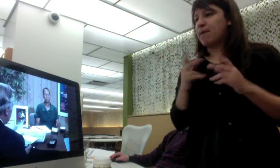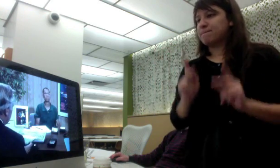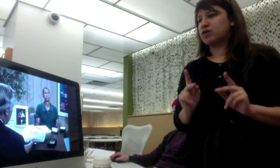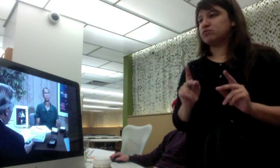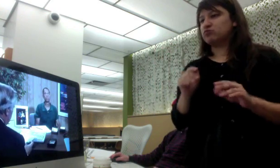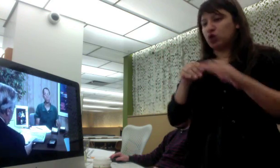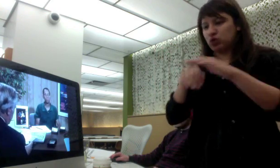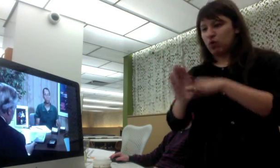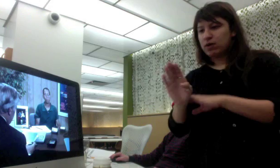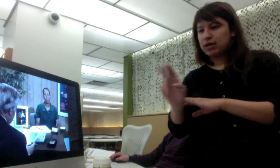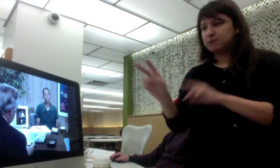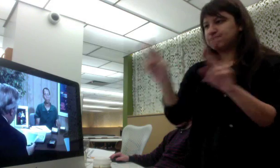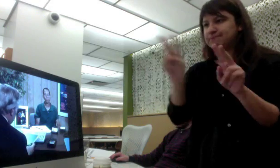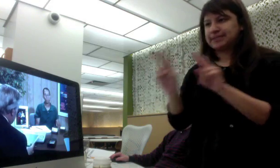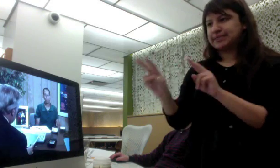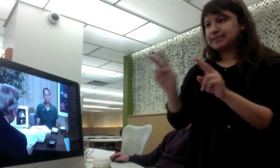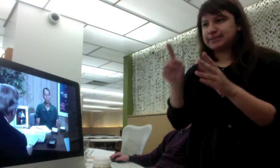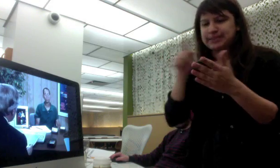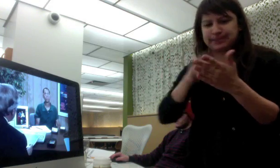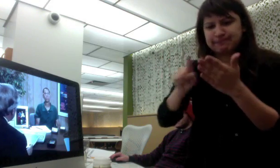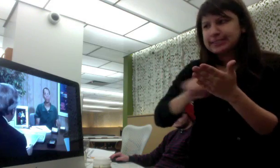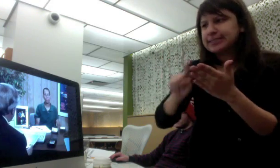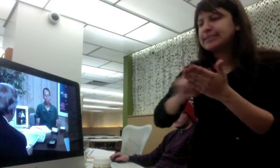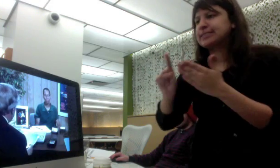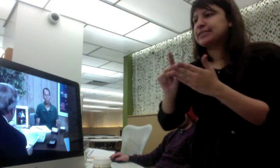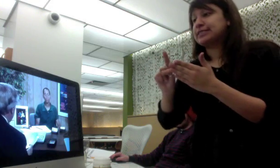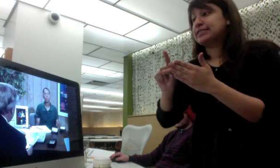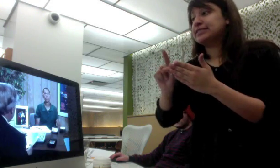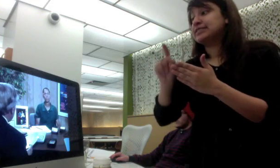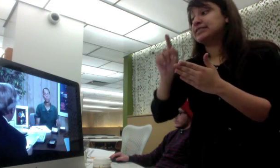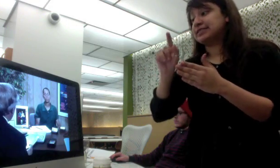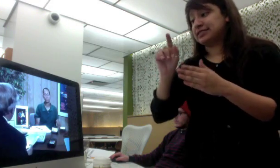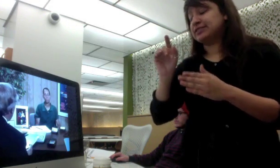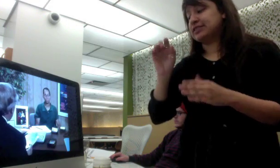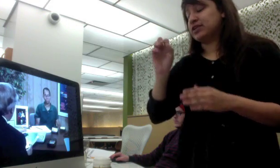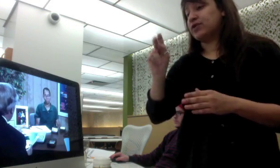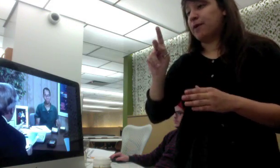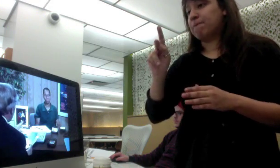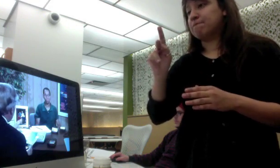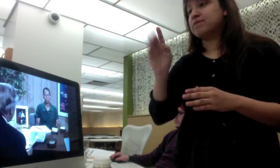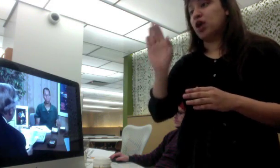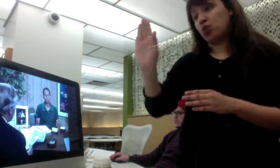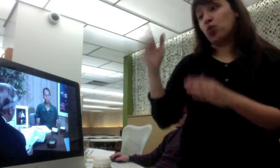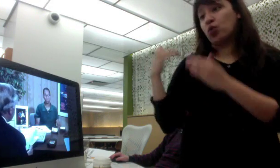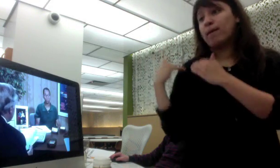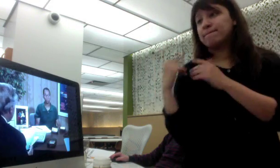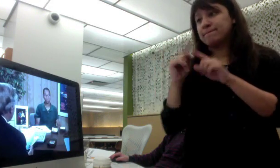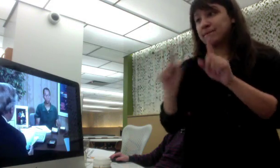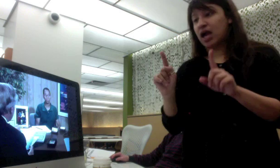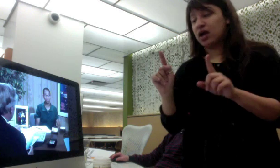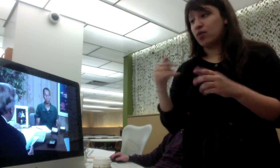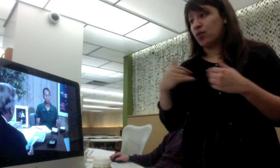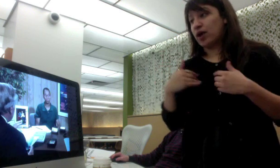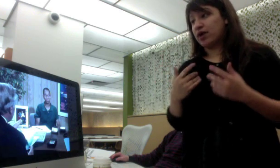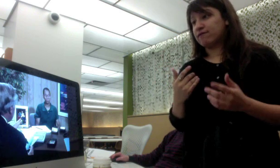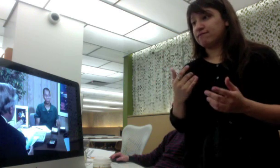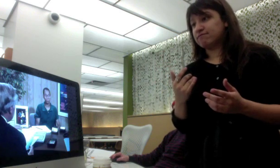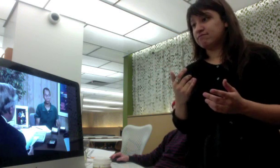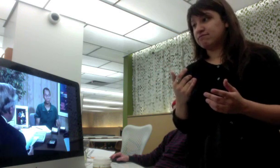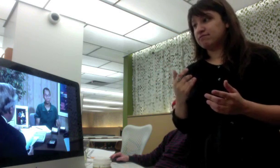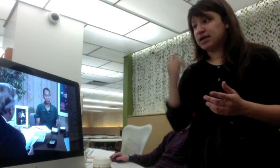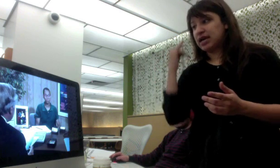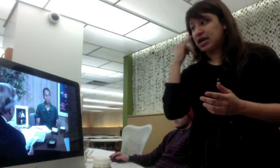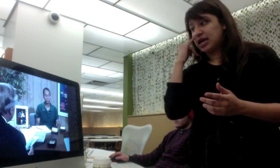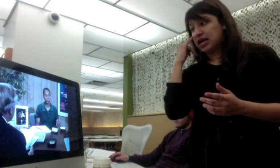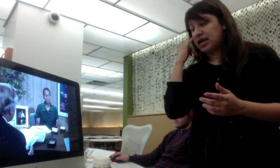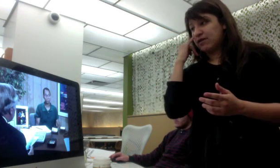the sellers certifying if there were a problem that they would give you a one year